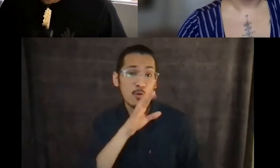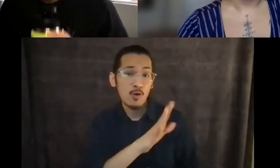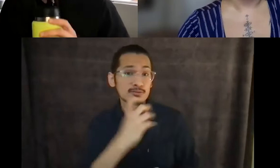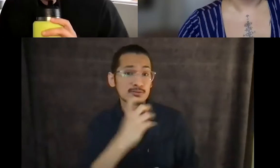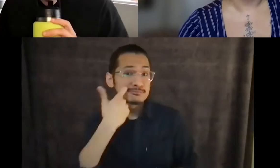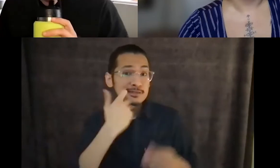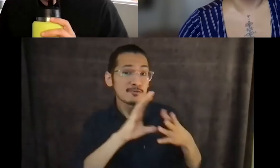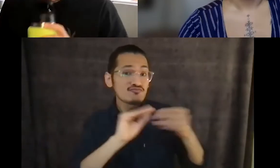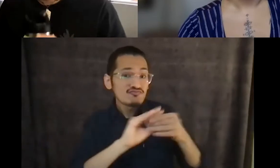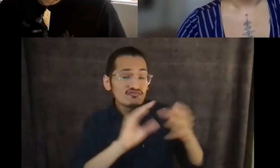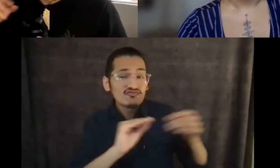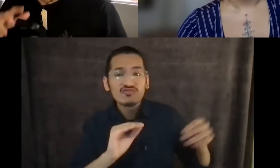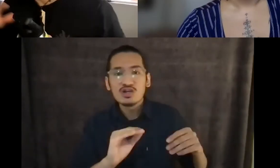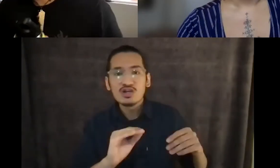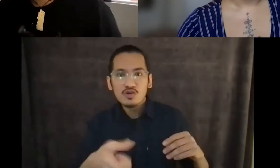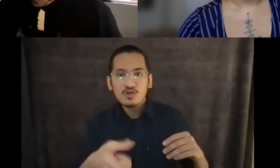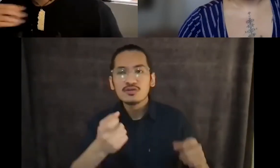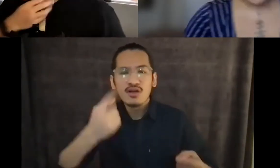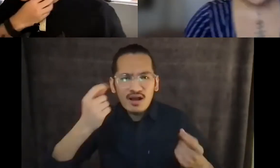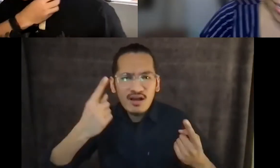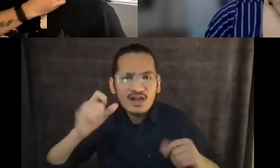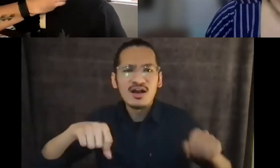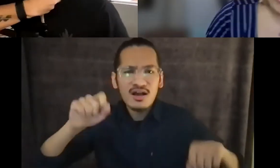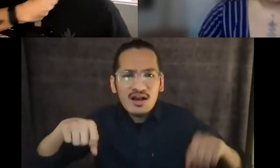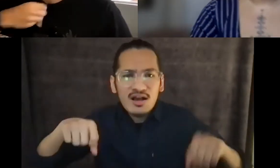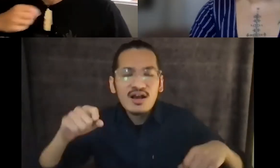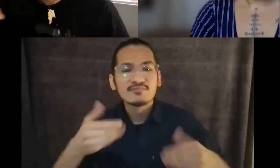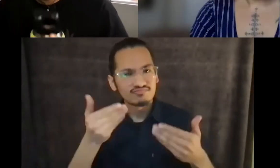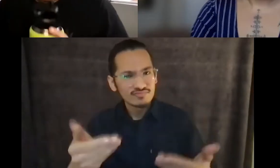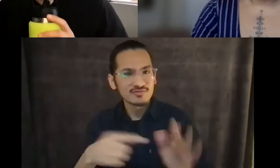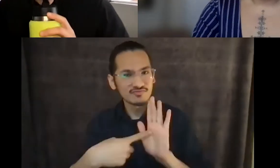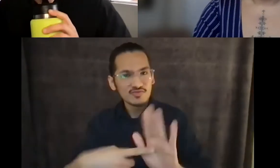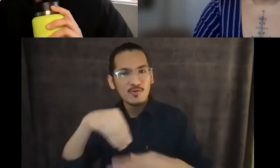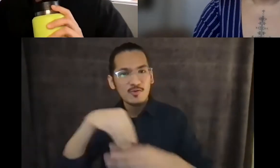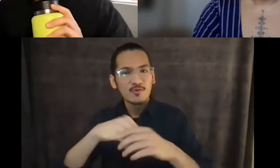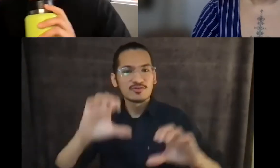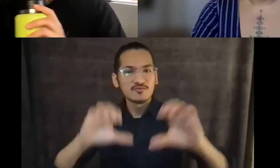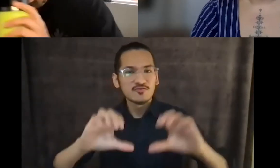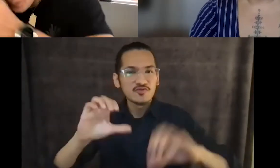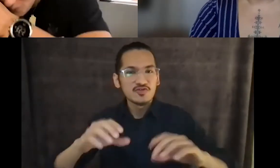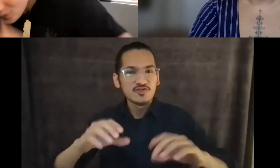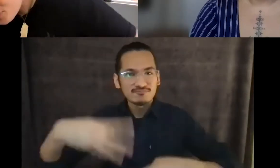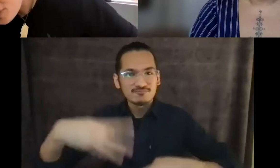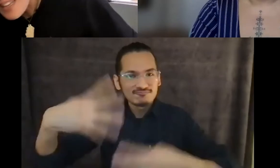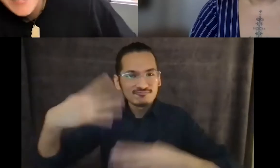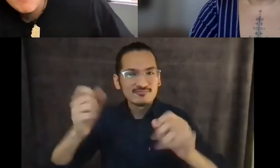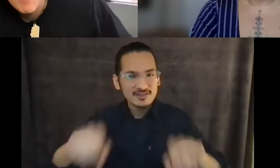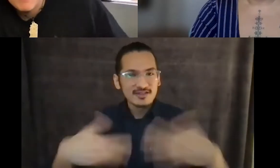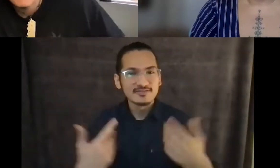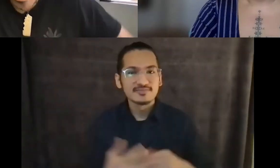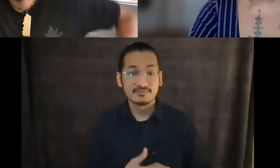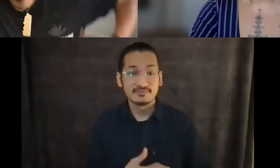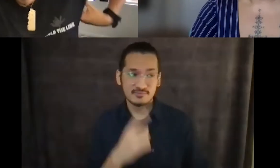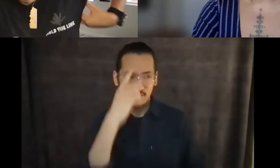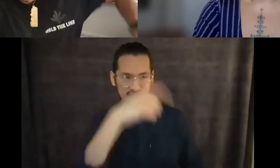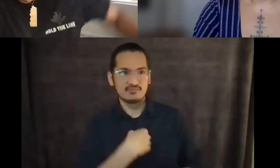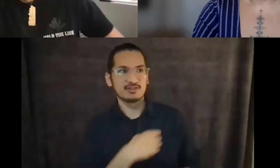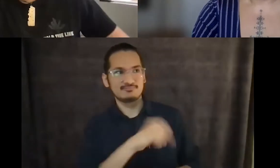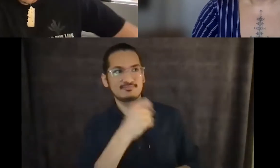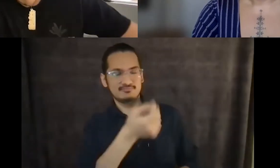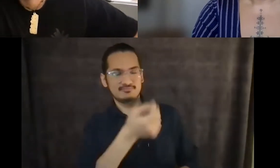mom brain. Apparently I'm not allowed to claim because that's your mom brain. That's my mom brain.